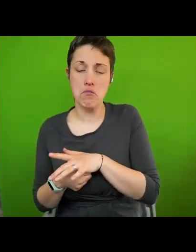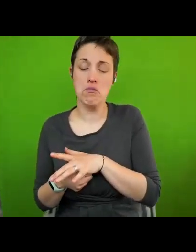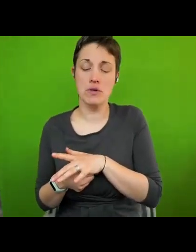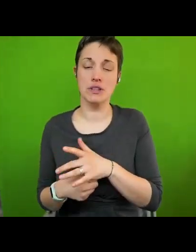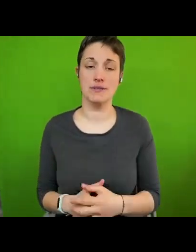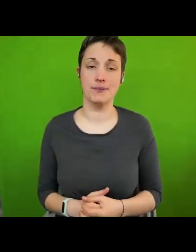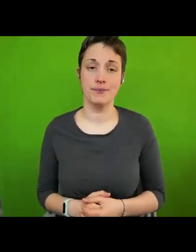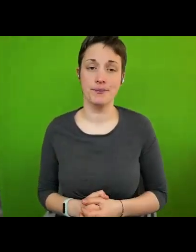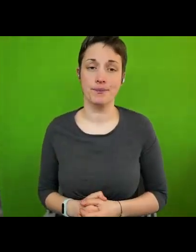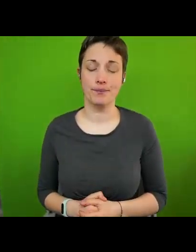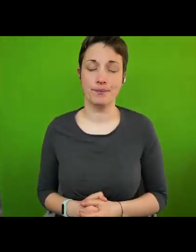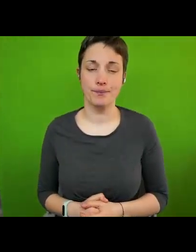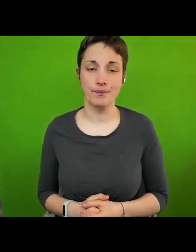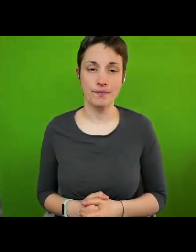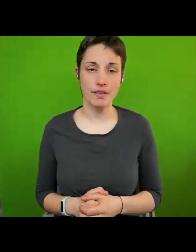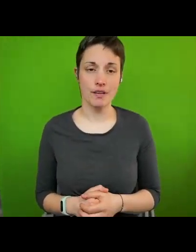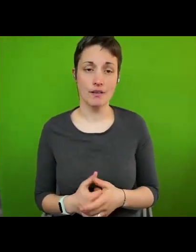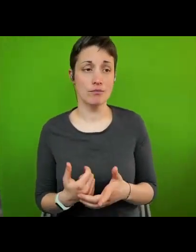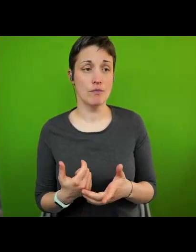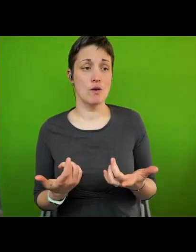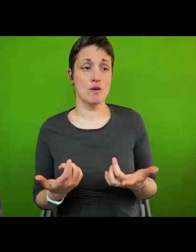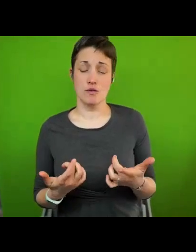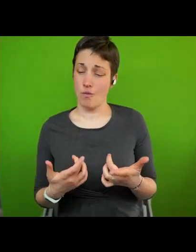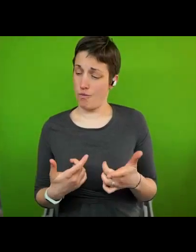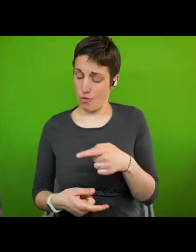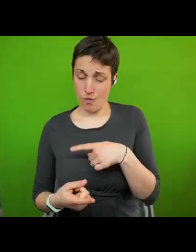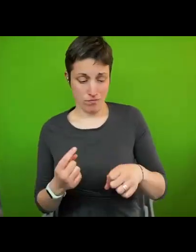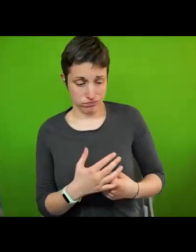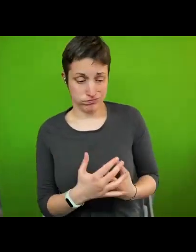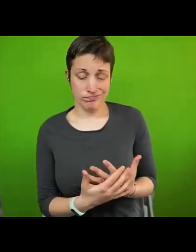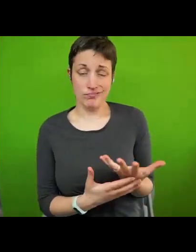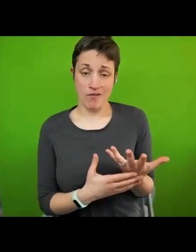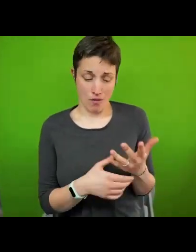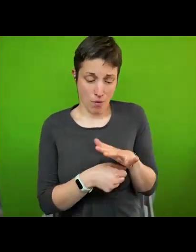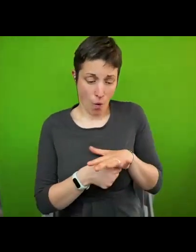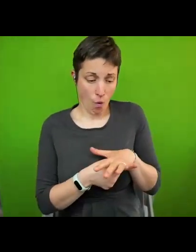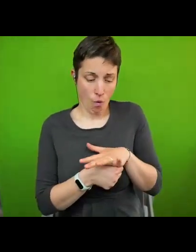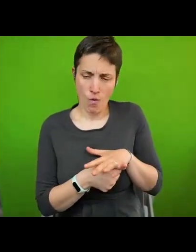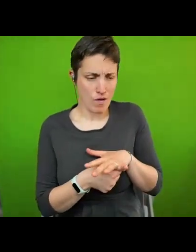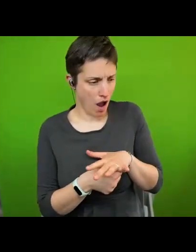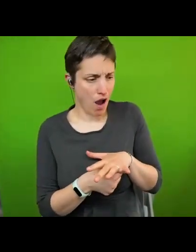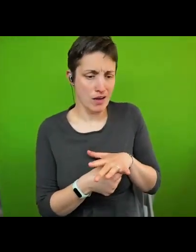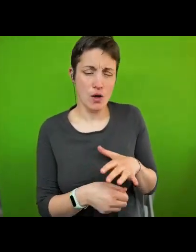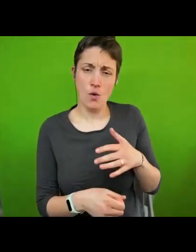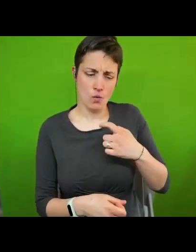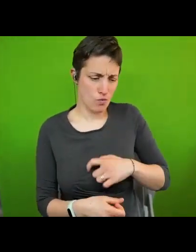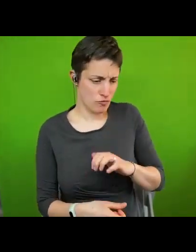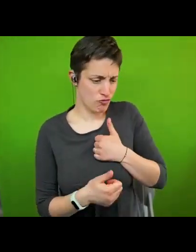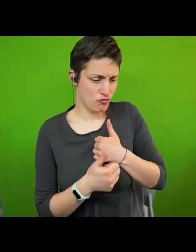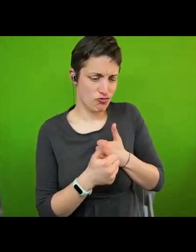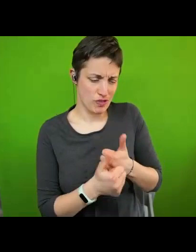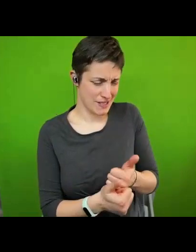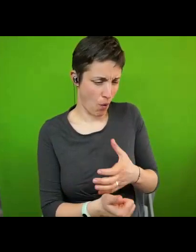We have emerged out of the understanding that human rights at the local level need this support, need supporting research,